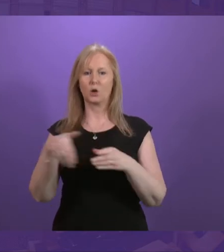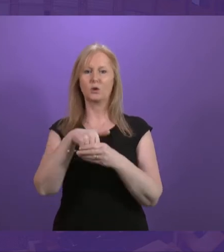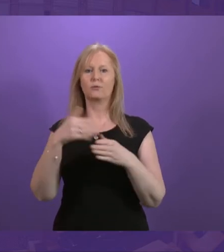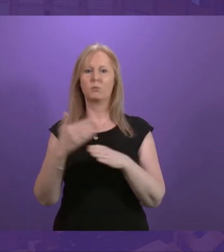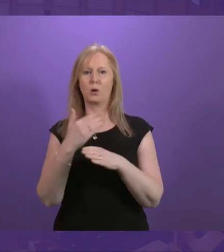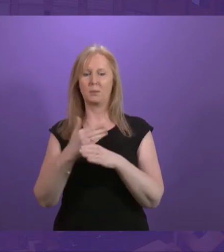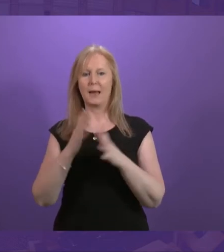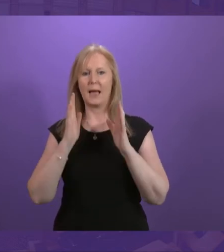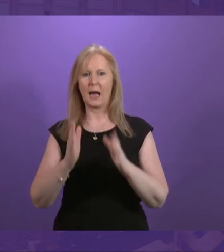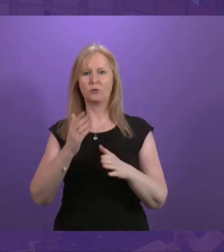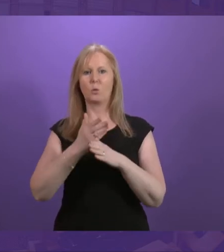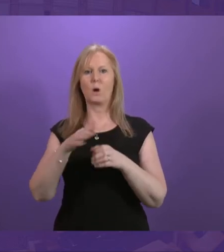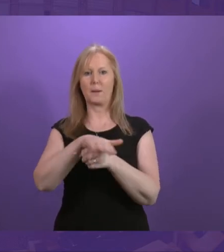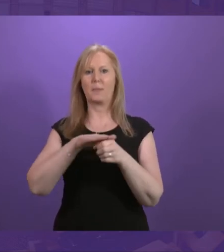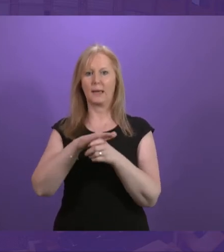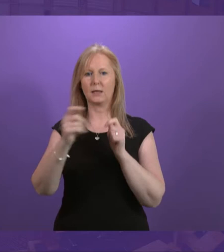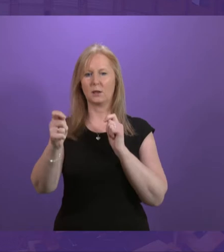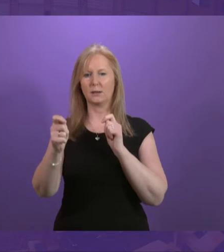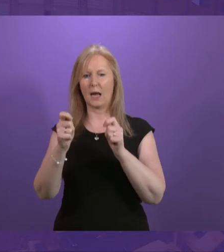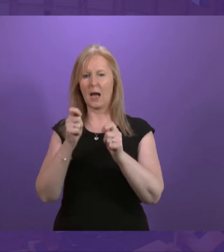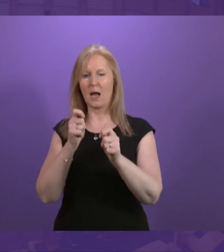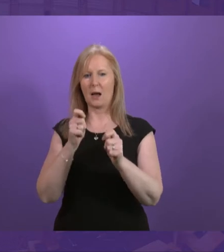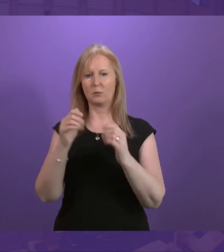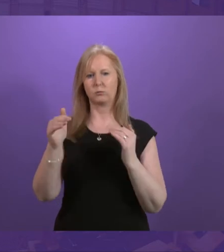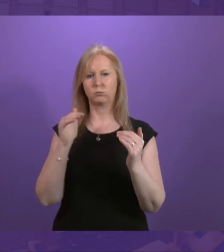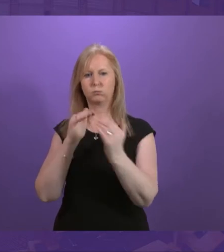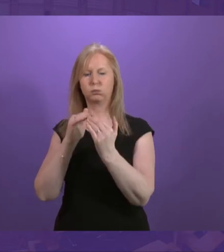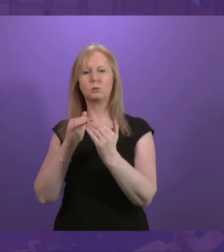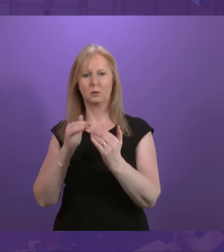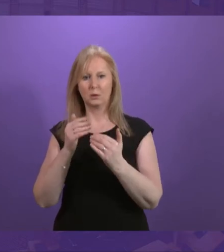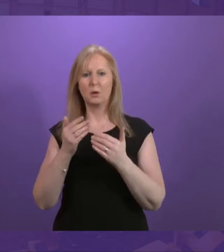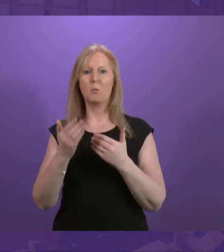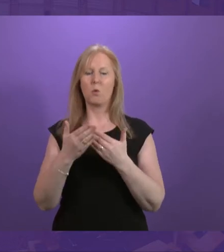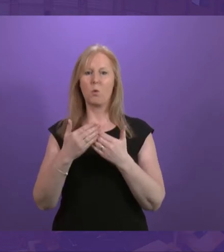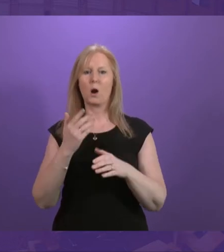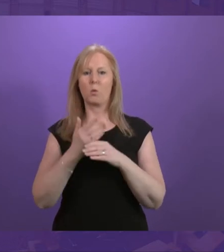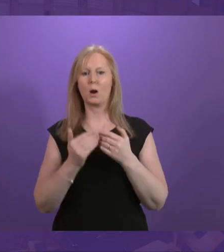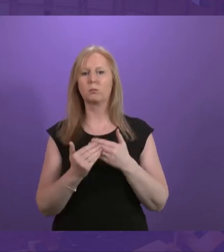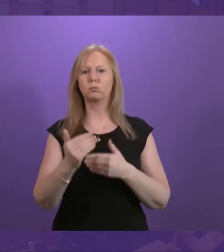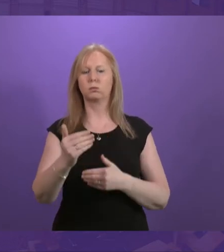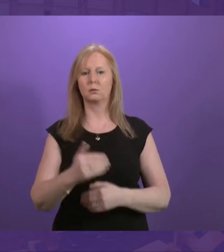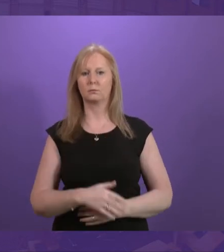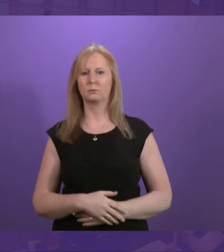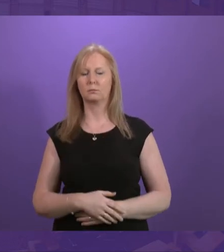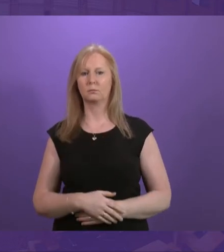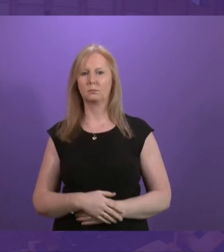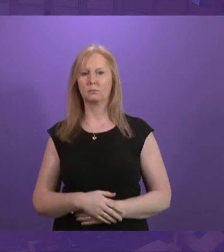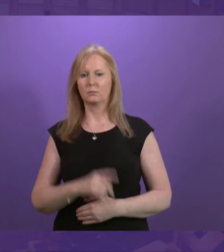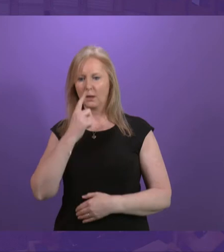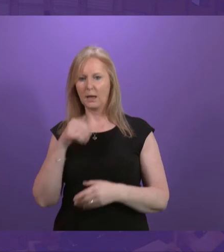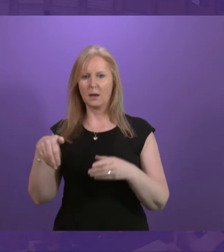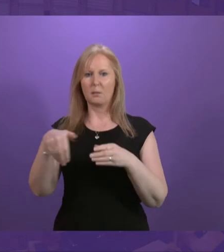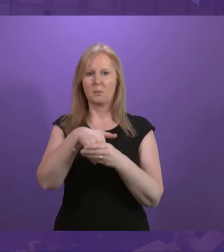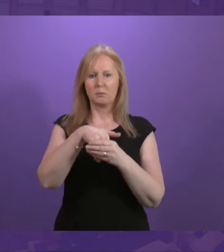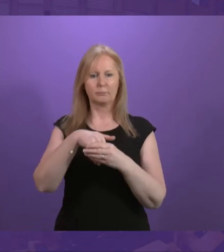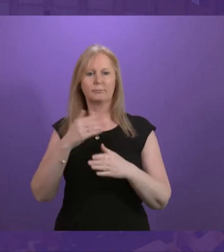the need to adapt workplaces to build a more resilient workforce. to enable disabled people to participate in the labour